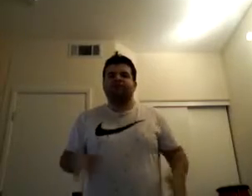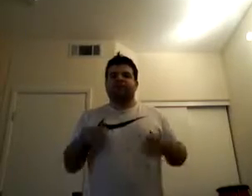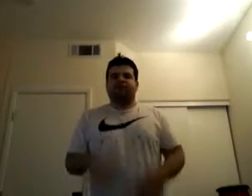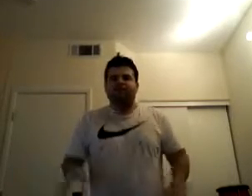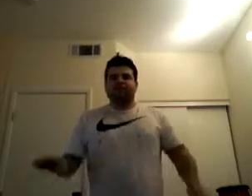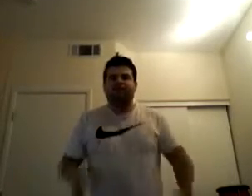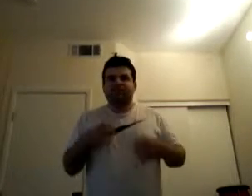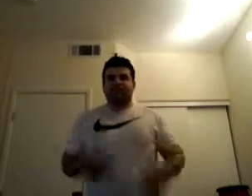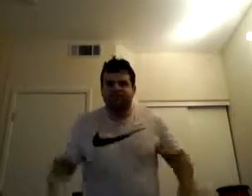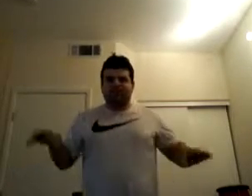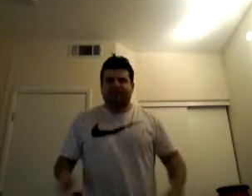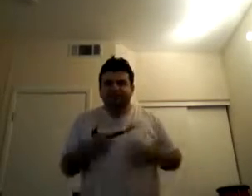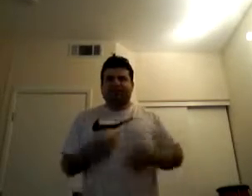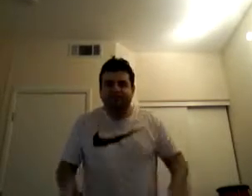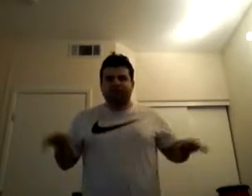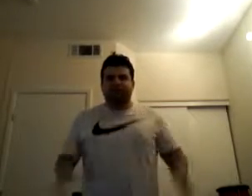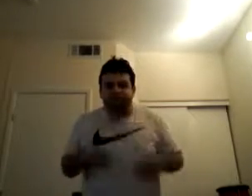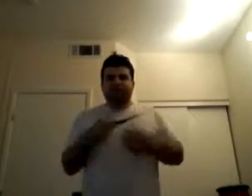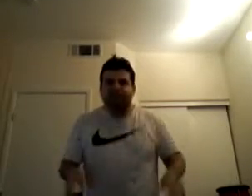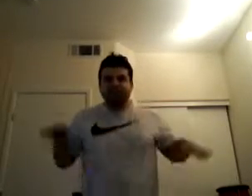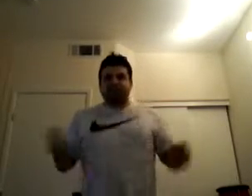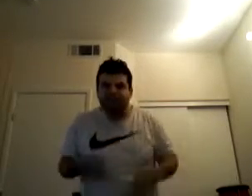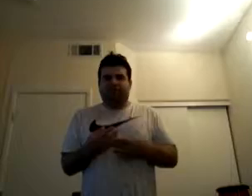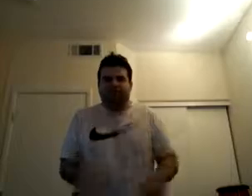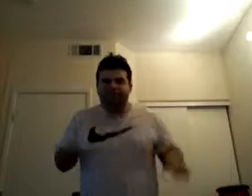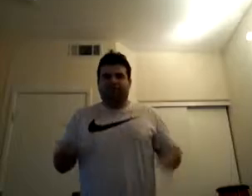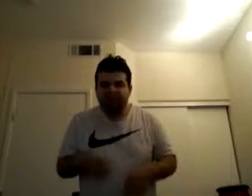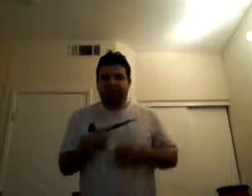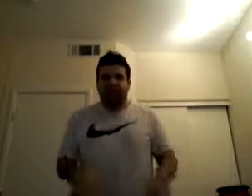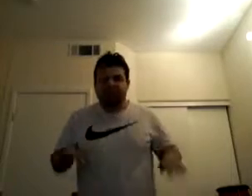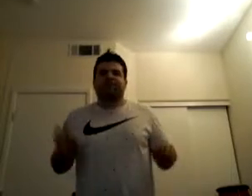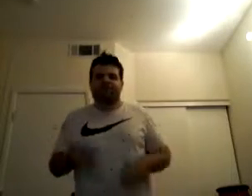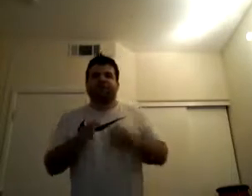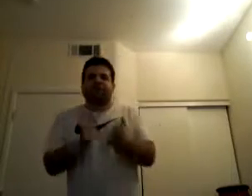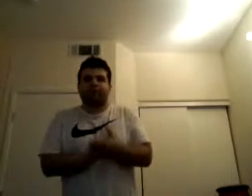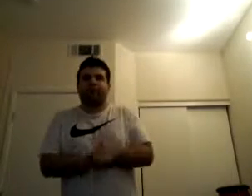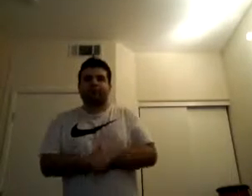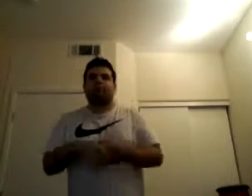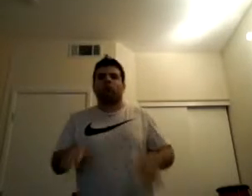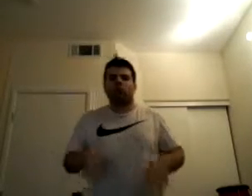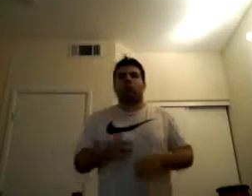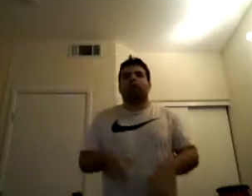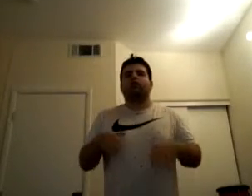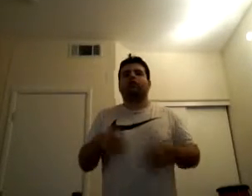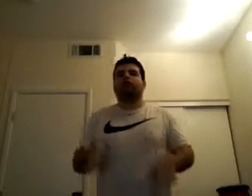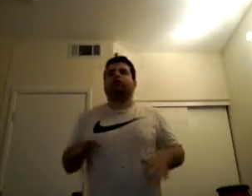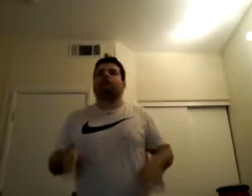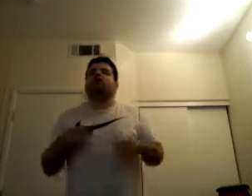don't think it's